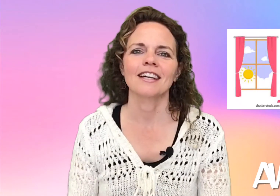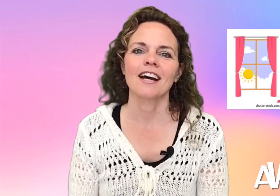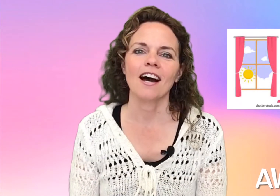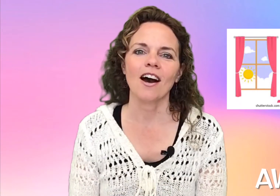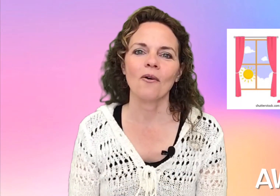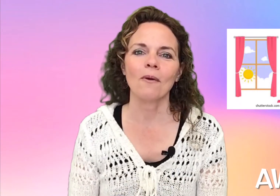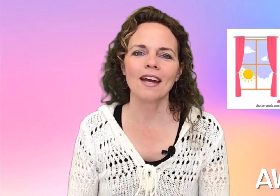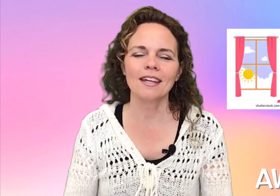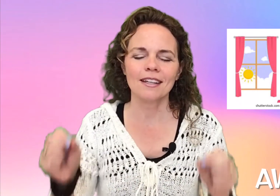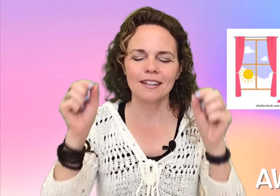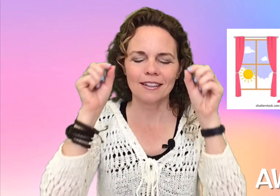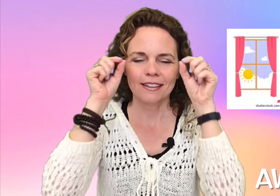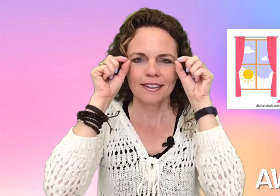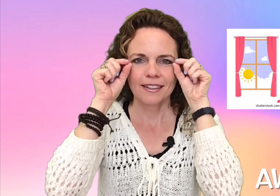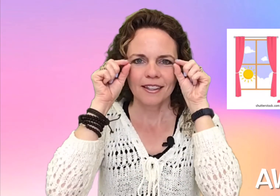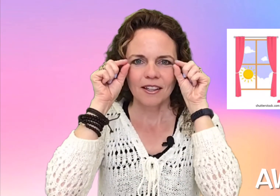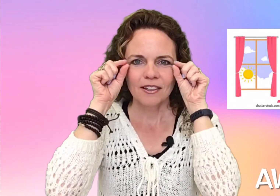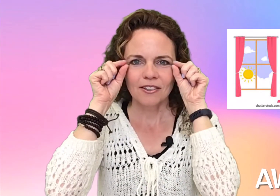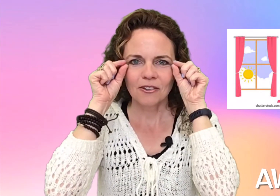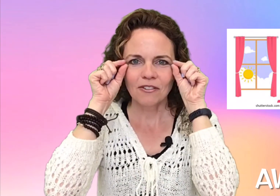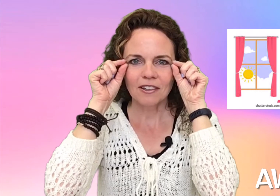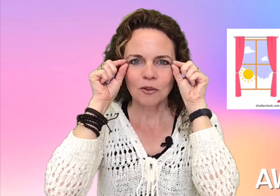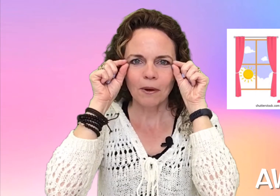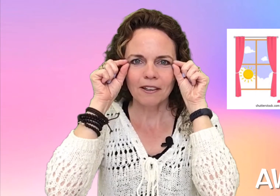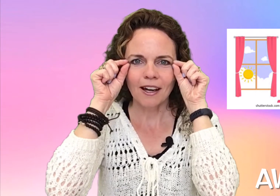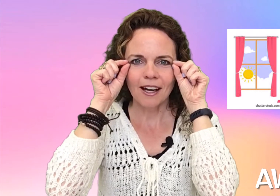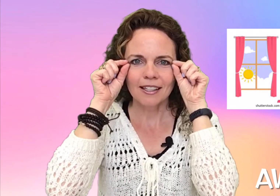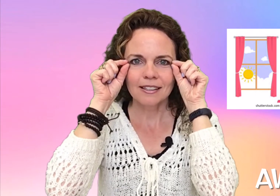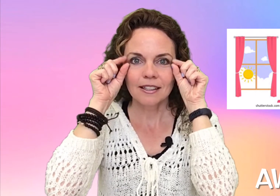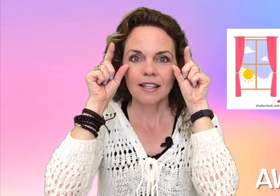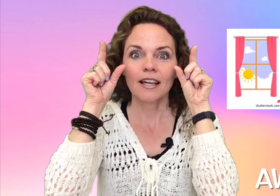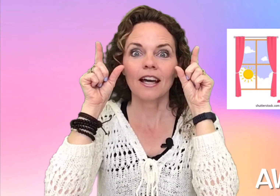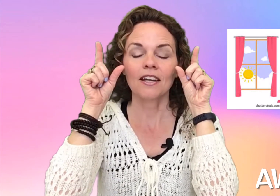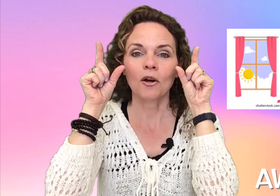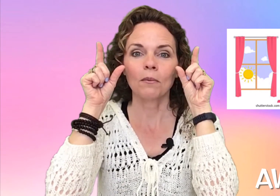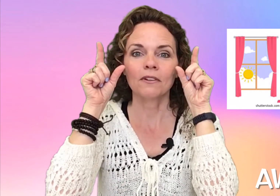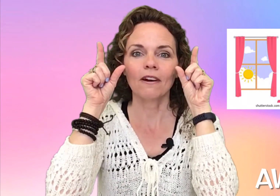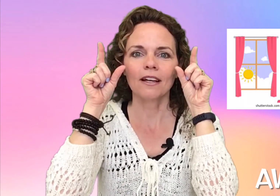Awake. Two fingers by your eyes and open your eyes.